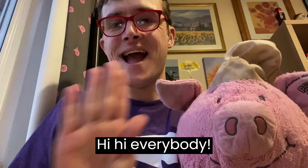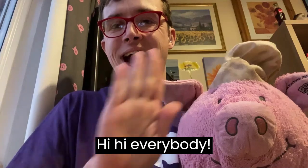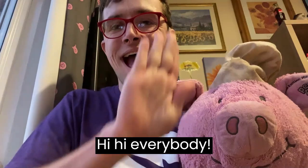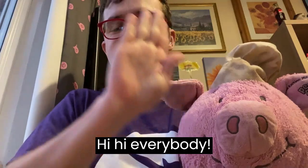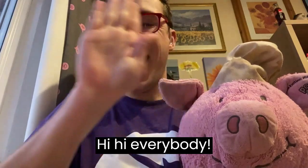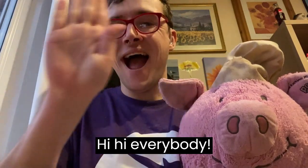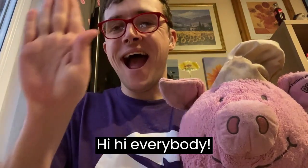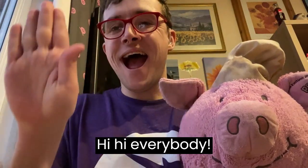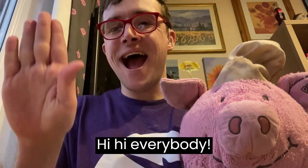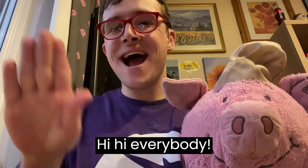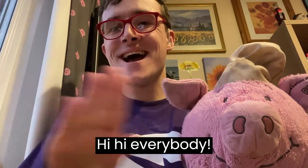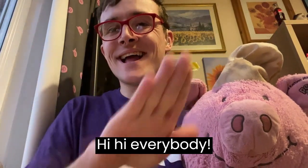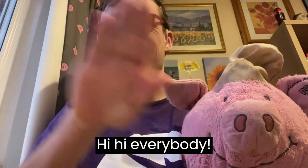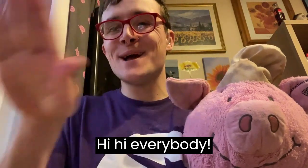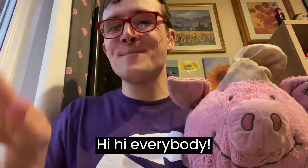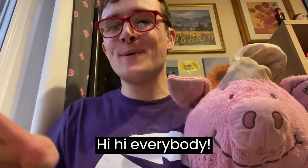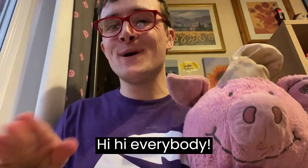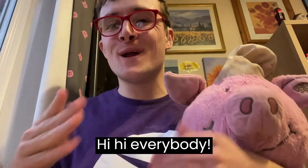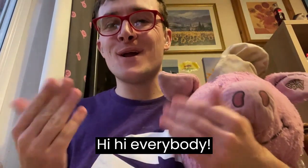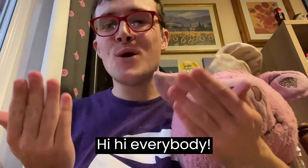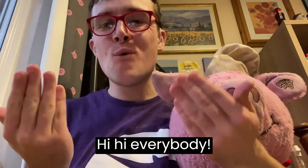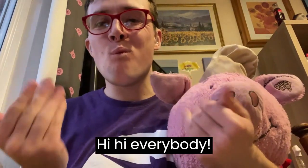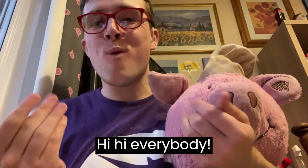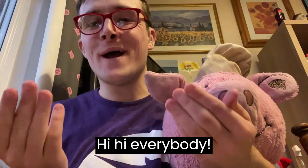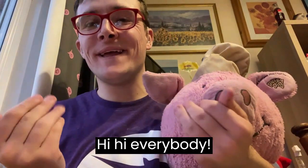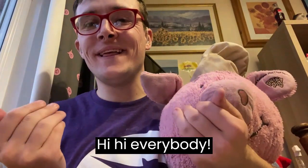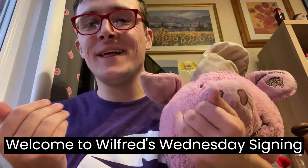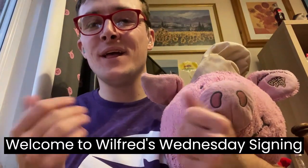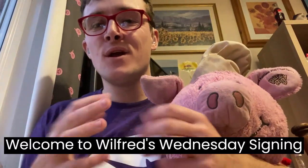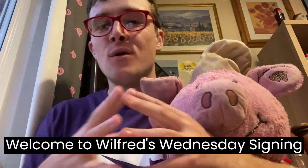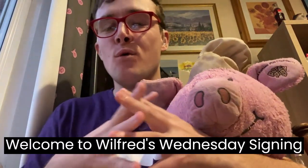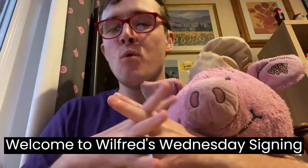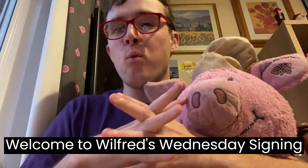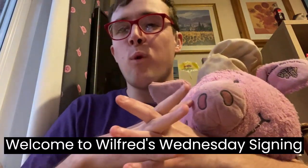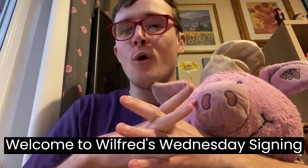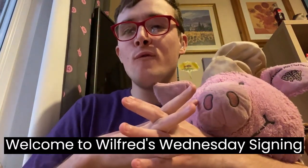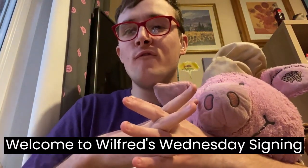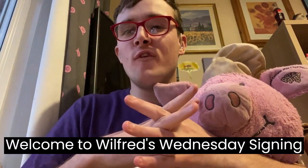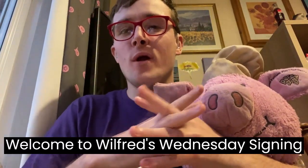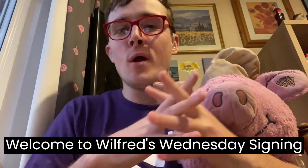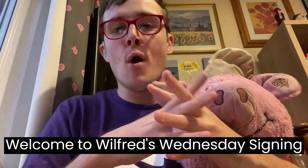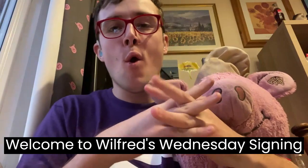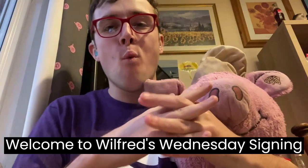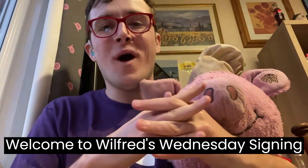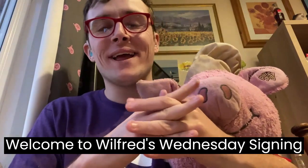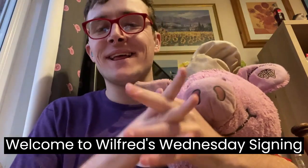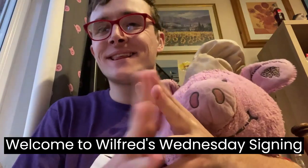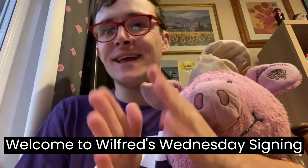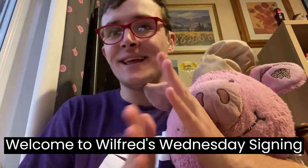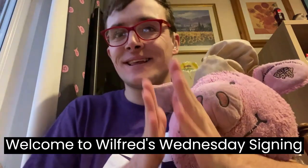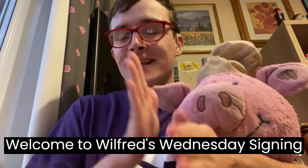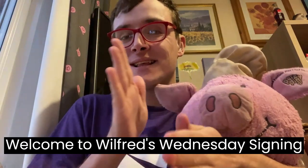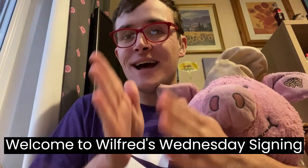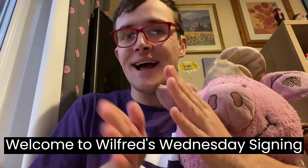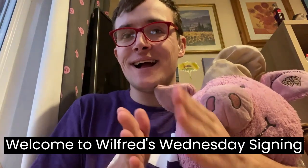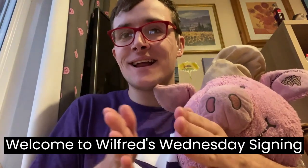I am pretty whitey who won't be whitey started.